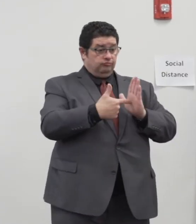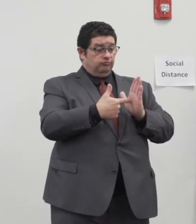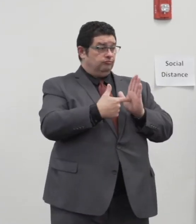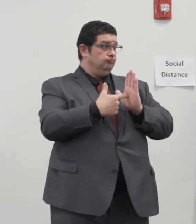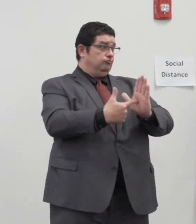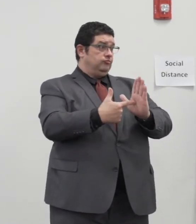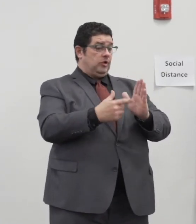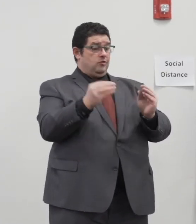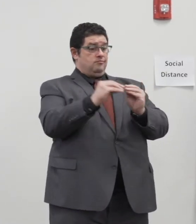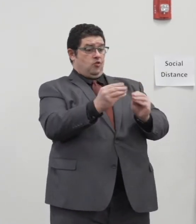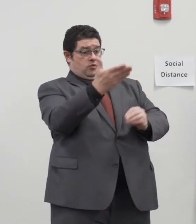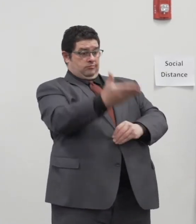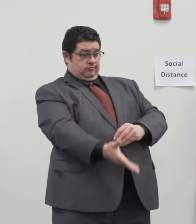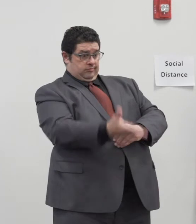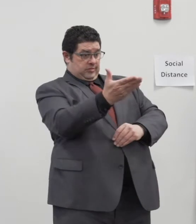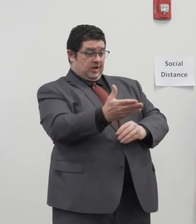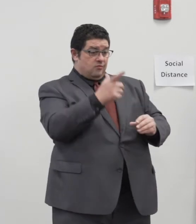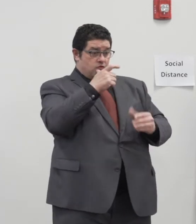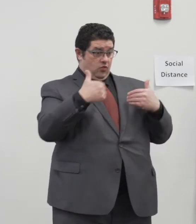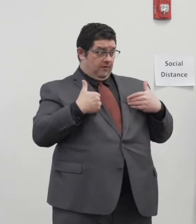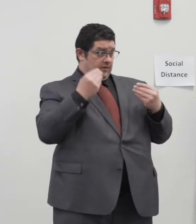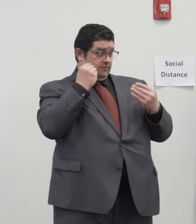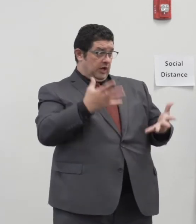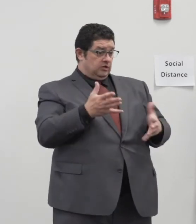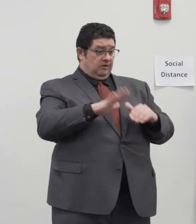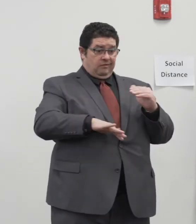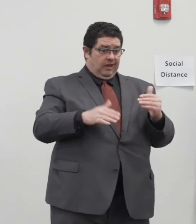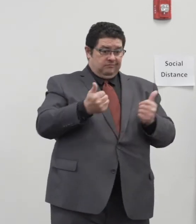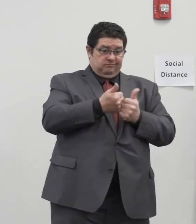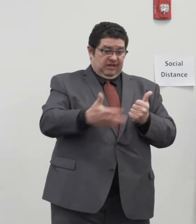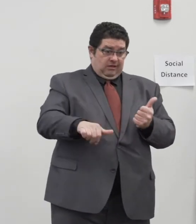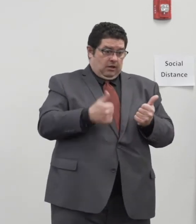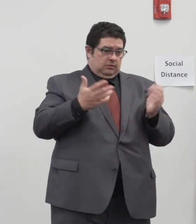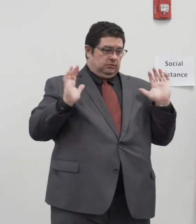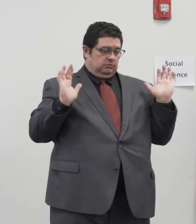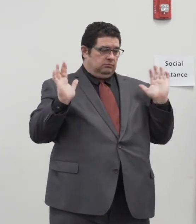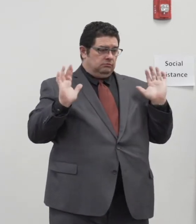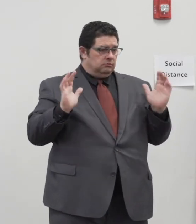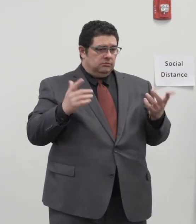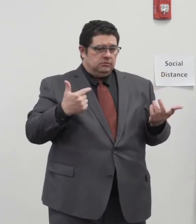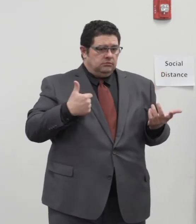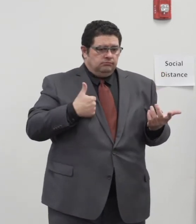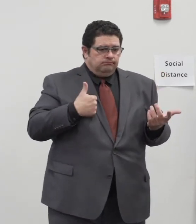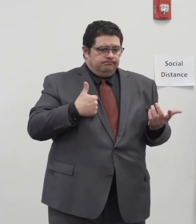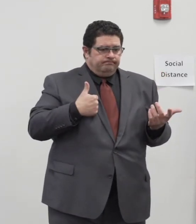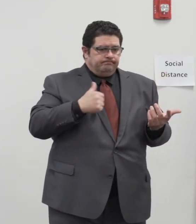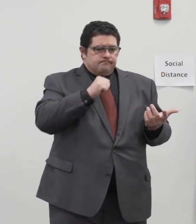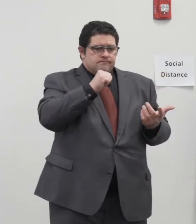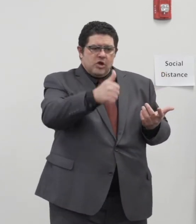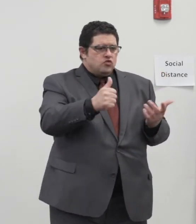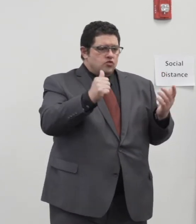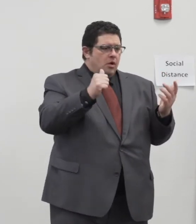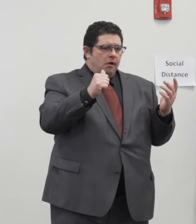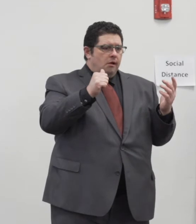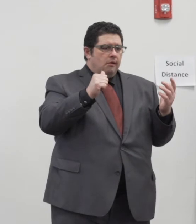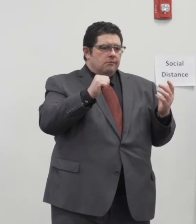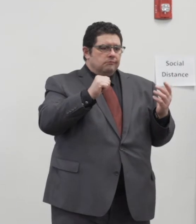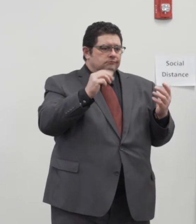on the individuals who have that information than anything else. I do not and would not expect